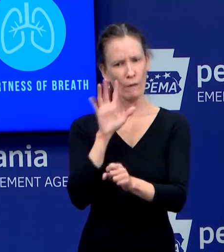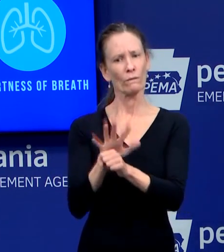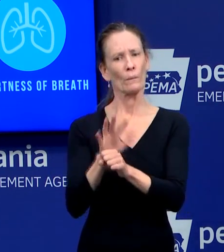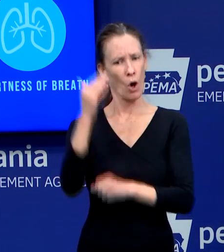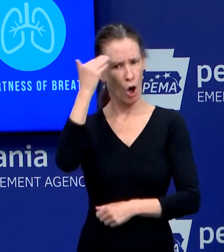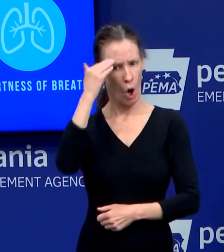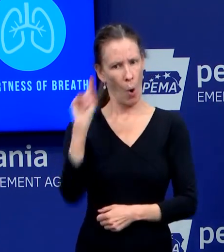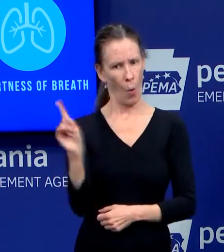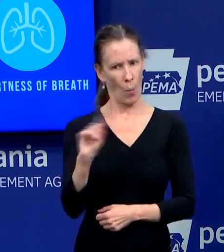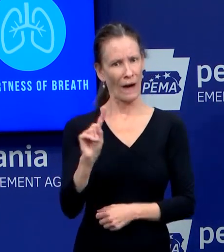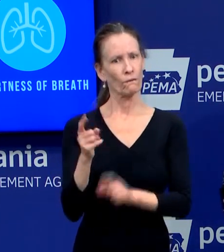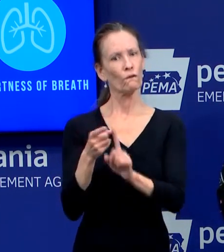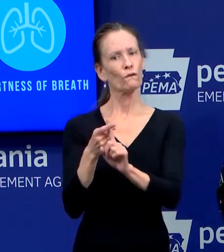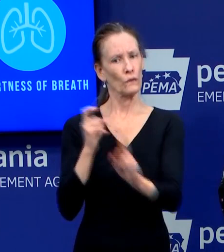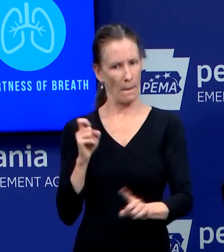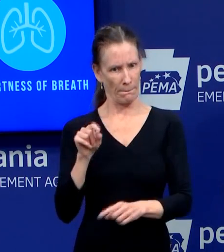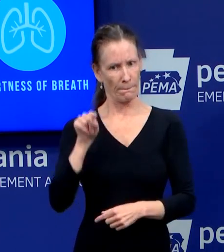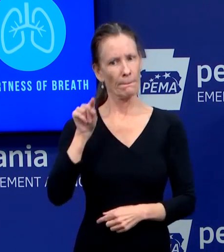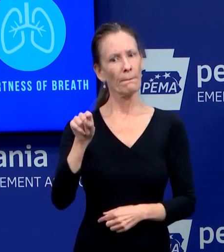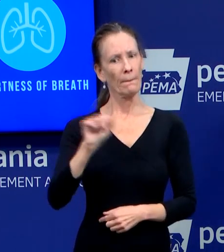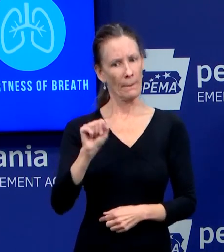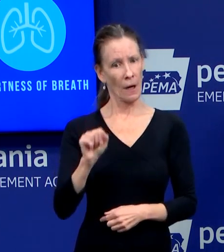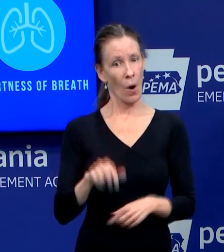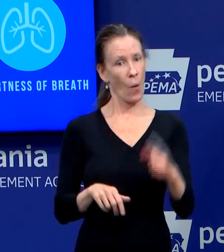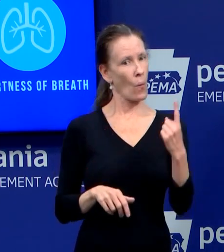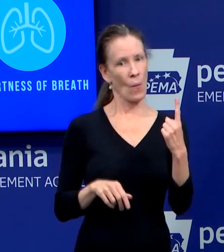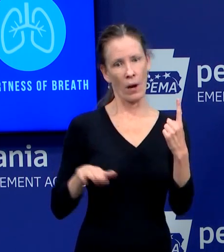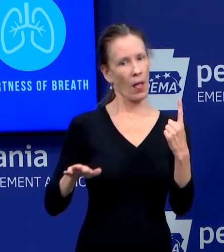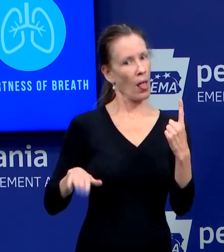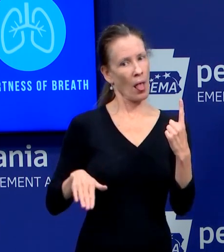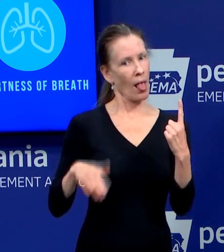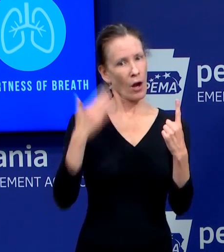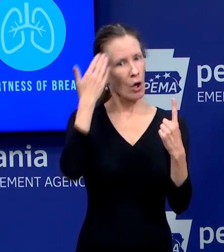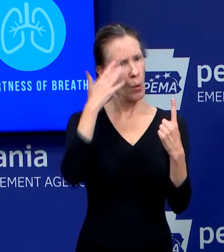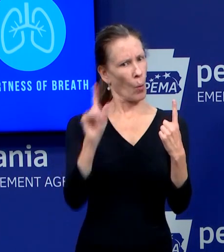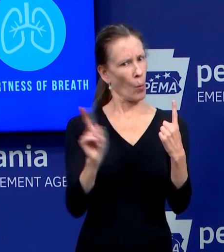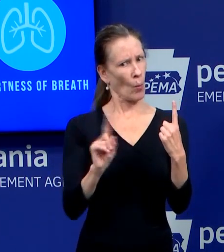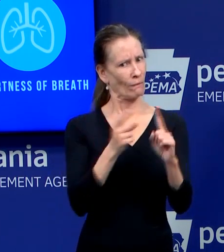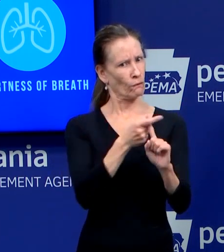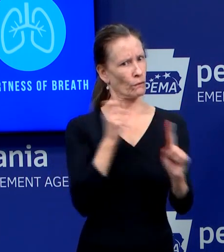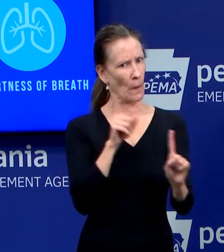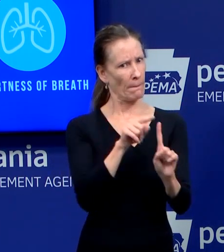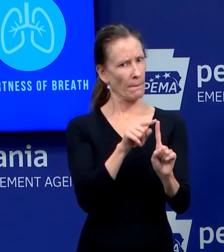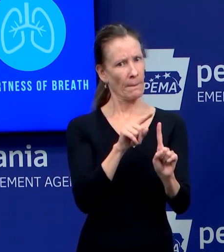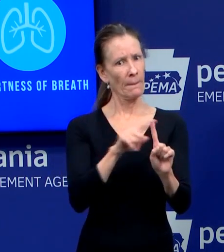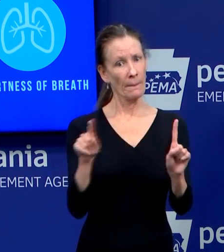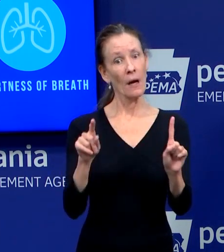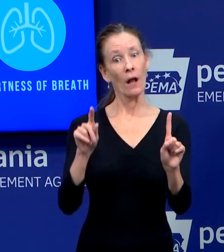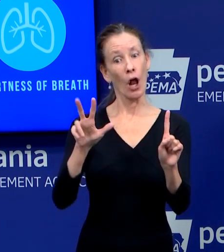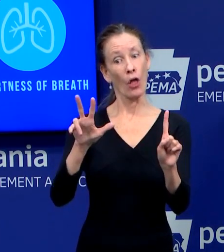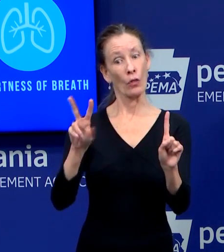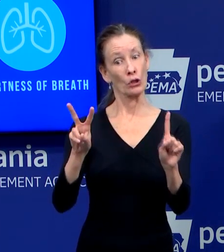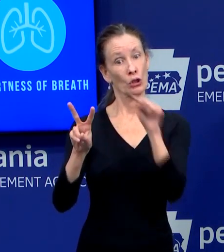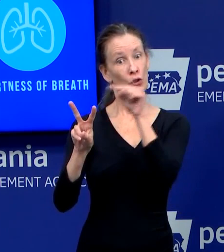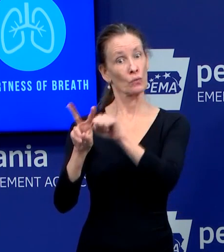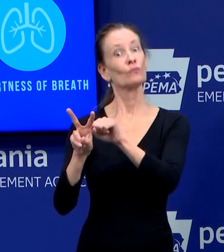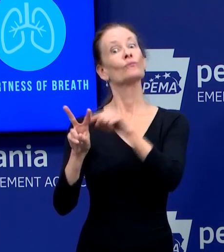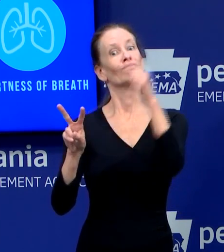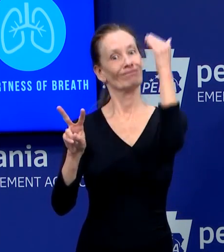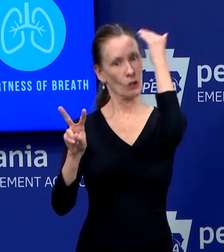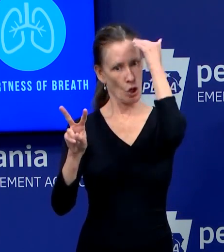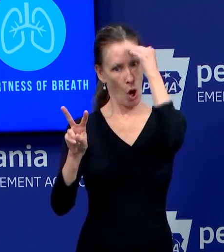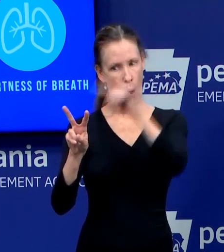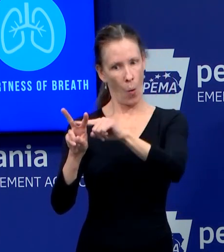spread? No, we have 32 where we have known risk factors. We clearly understand with confidence where these